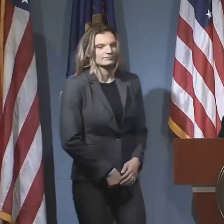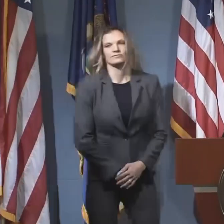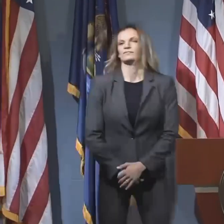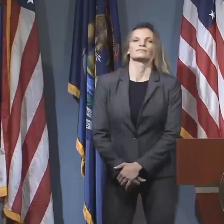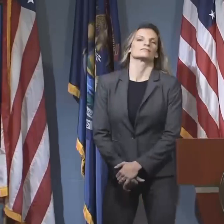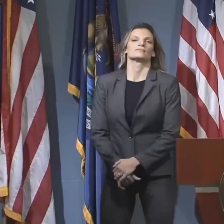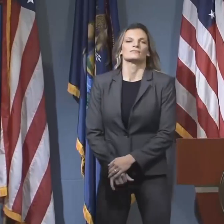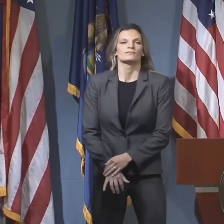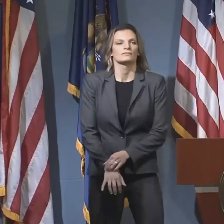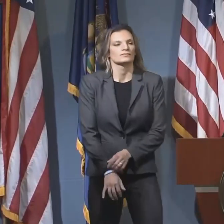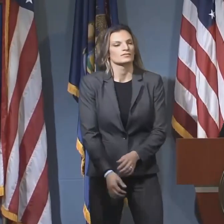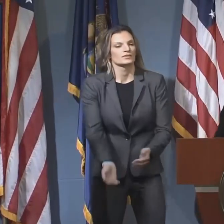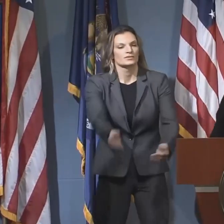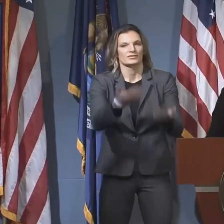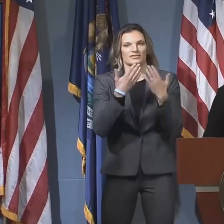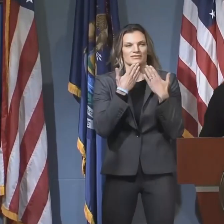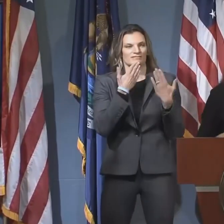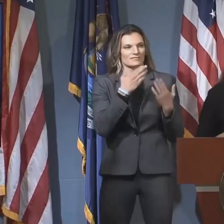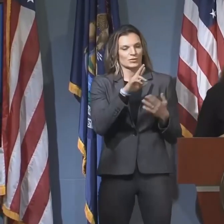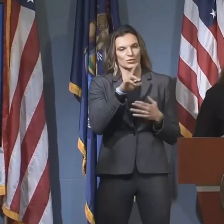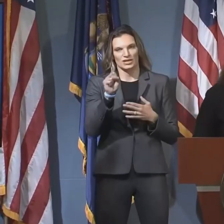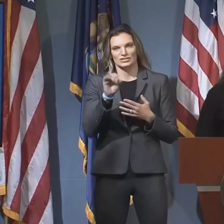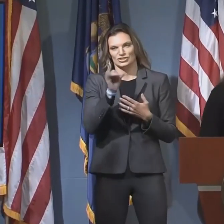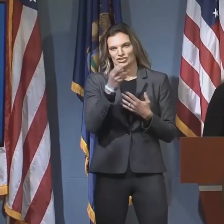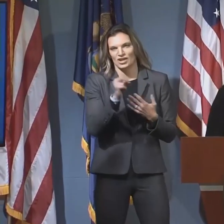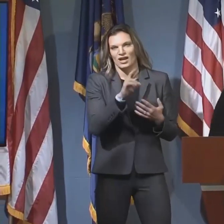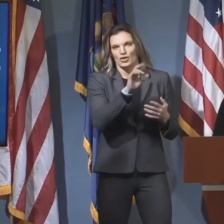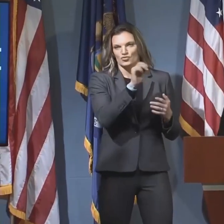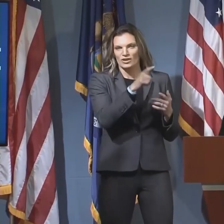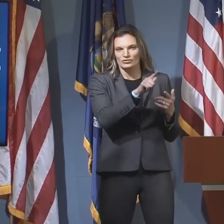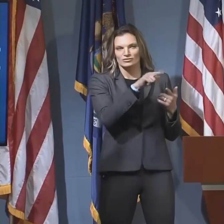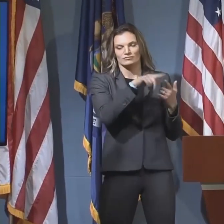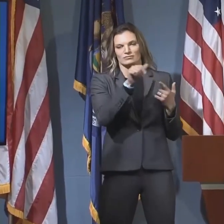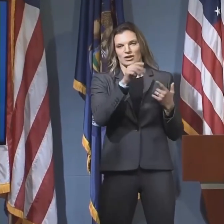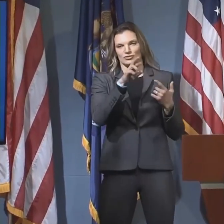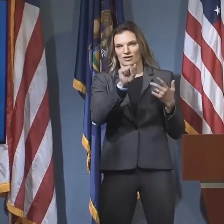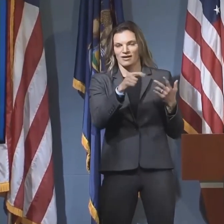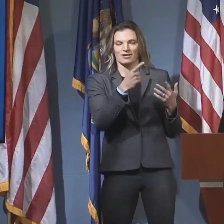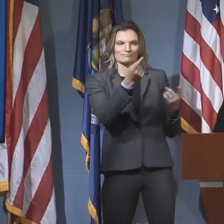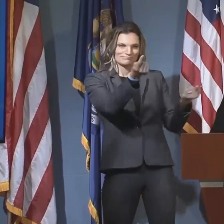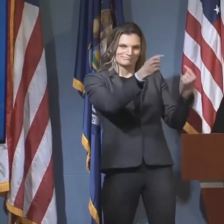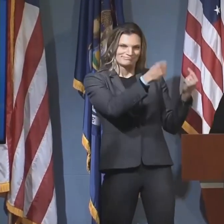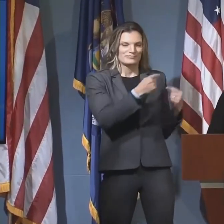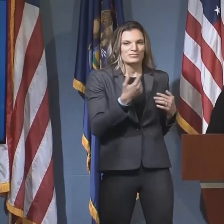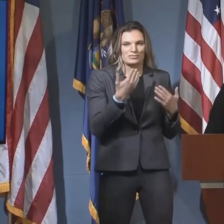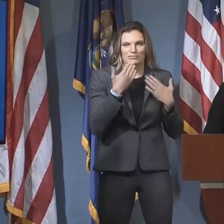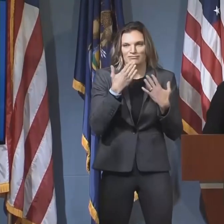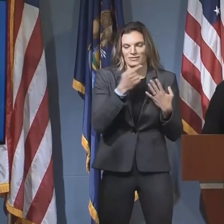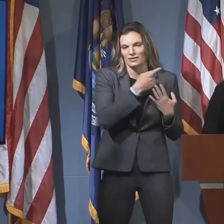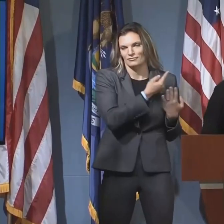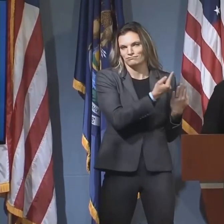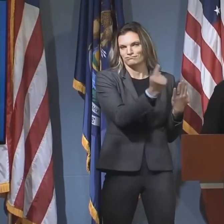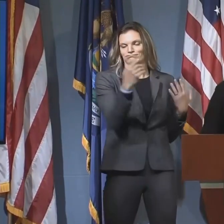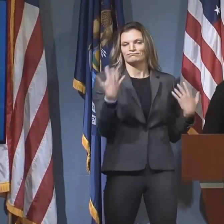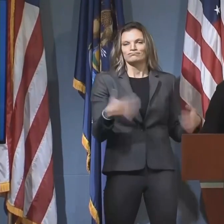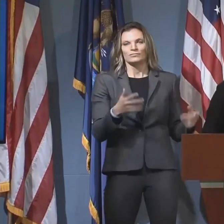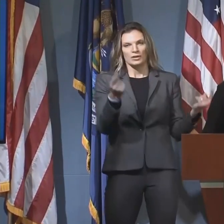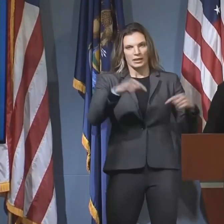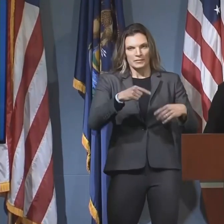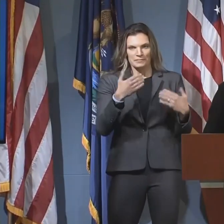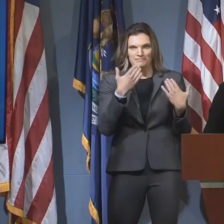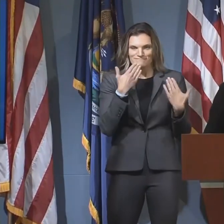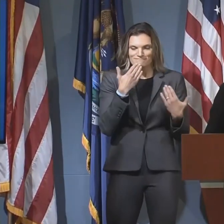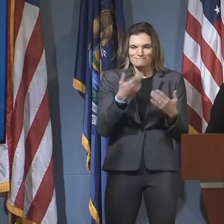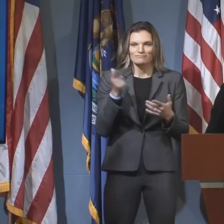Well, I want to thank Russ and John and Rachel and Andrea. I appreciate your making time to be here with all of us and